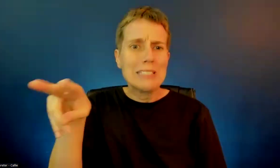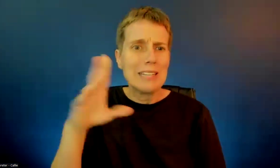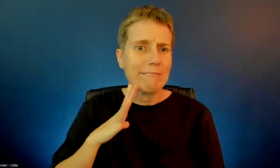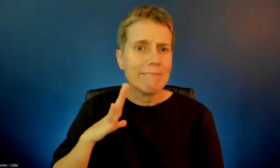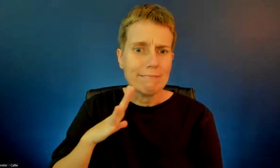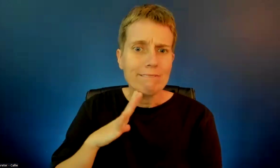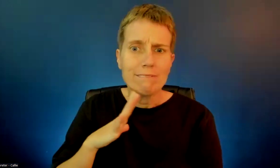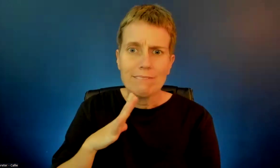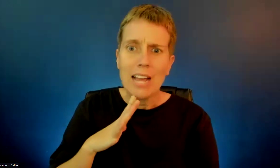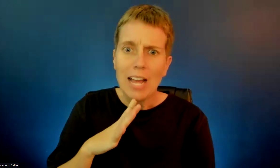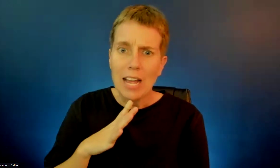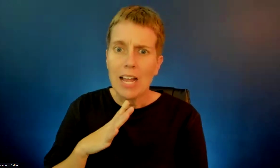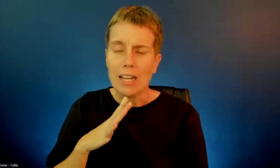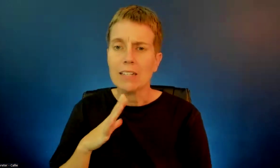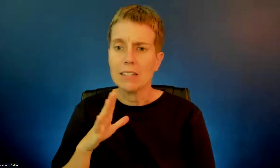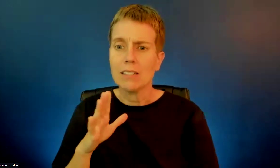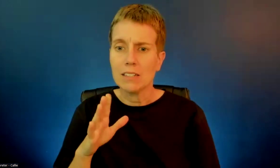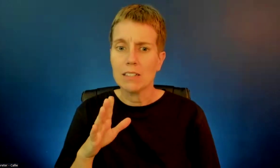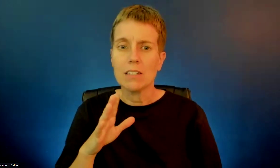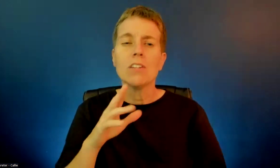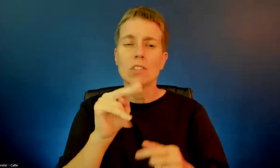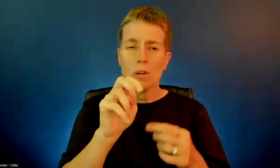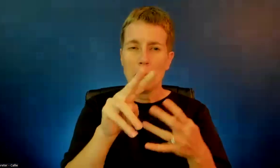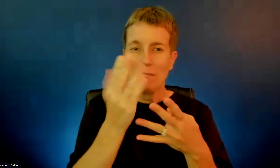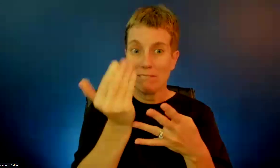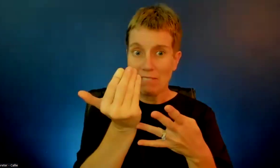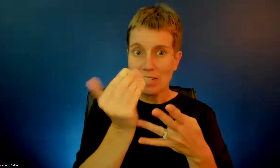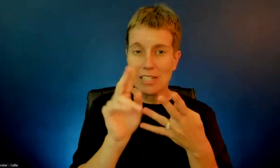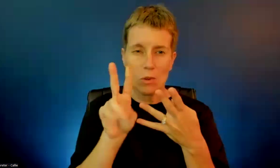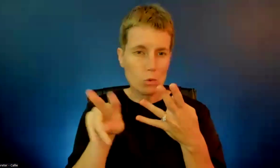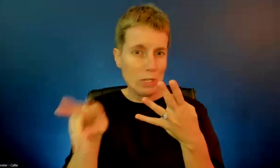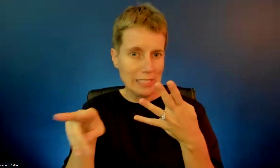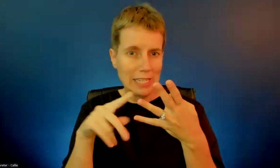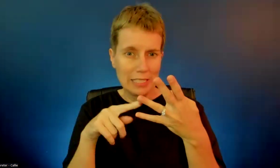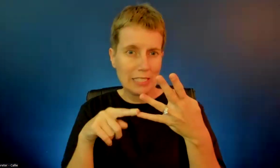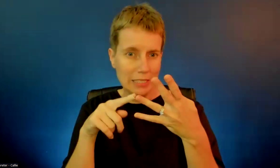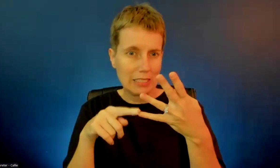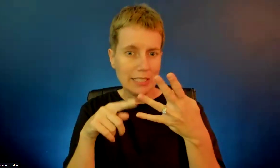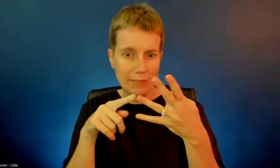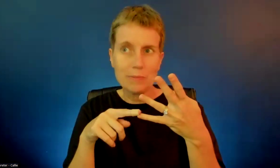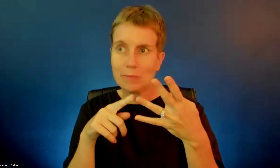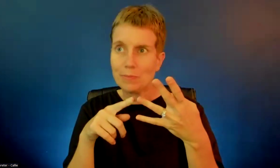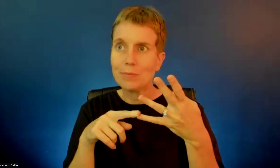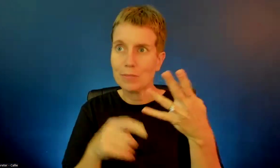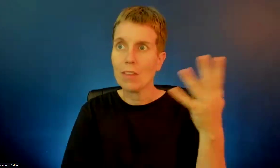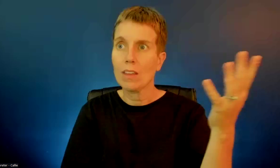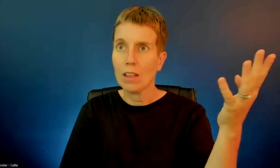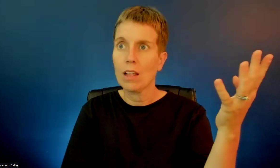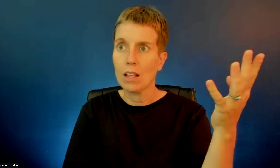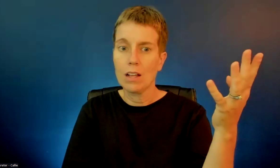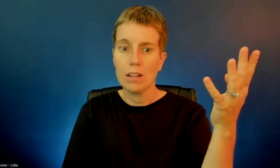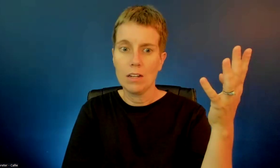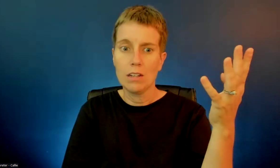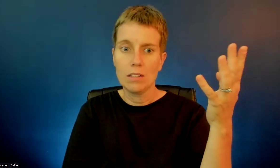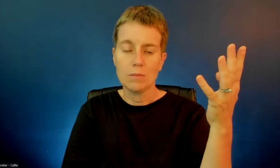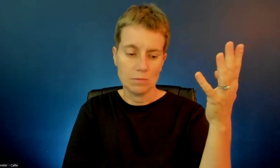So, 15th. I will confirm that back to everyone in the middle of next week, if not before.